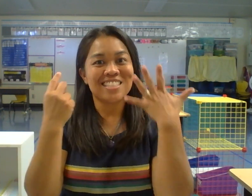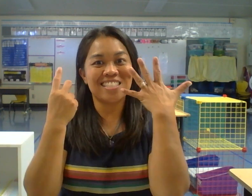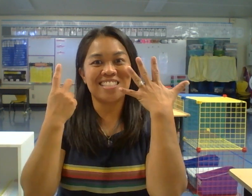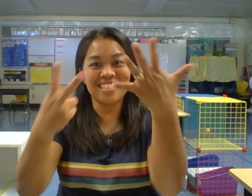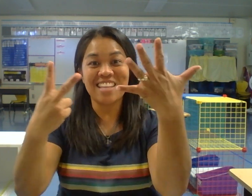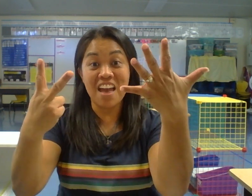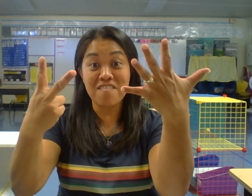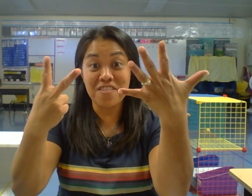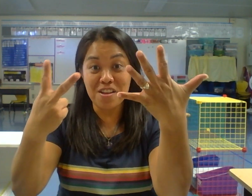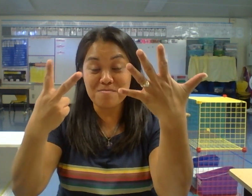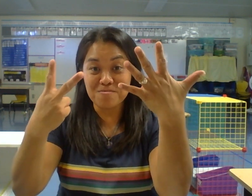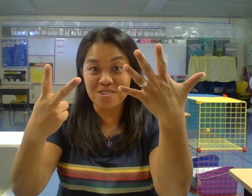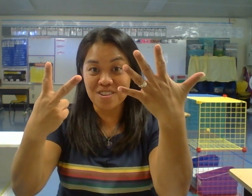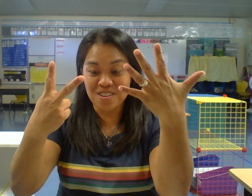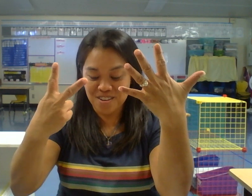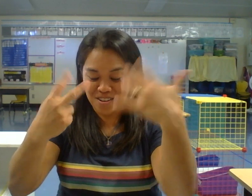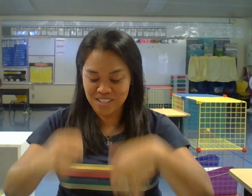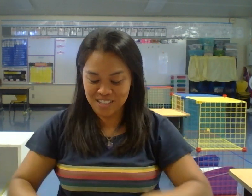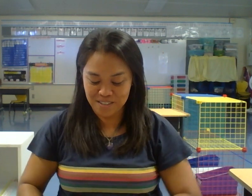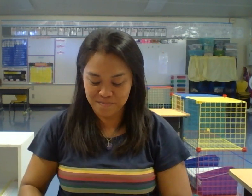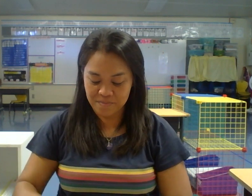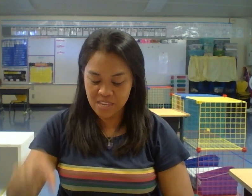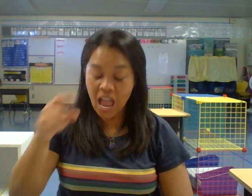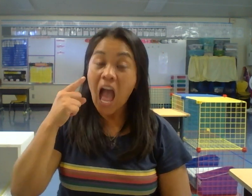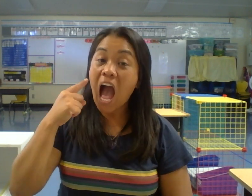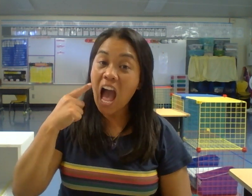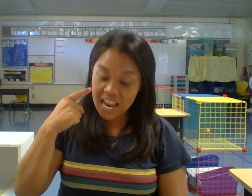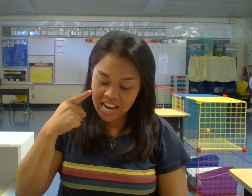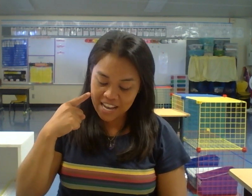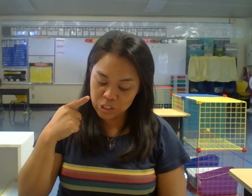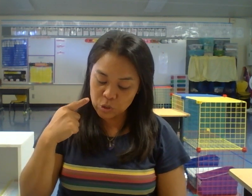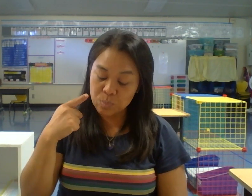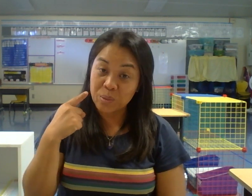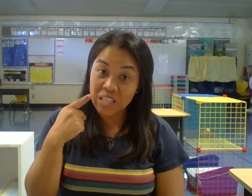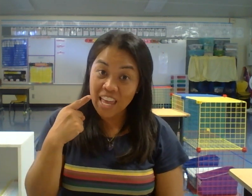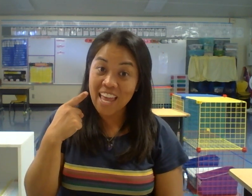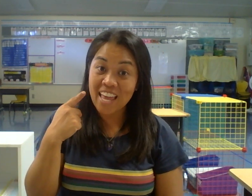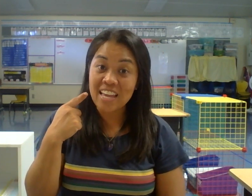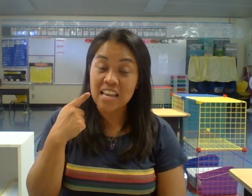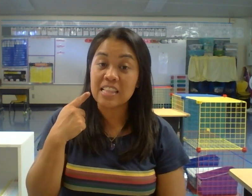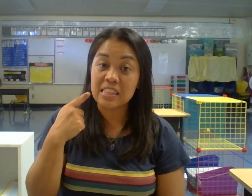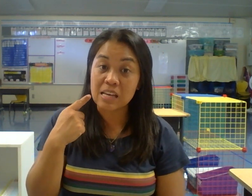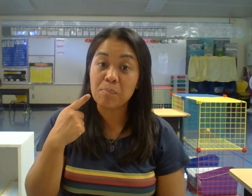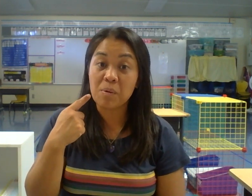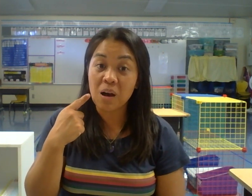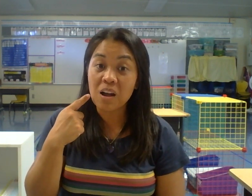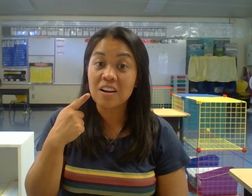Seven words. I like to play in the park.